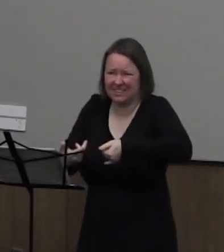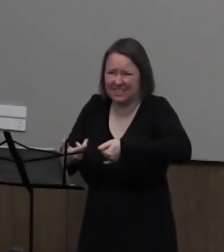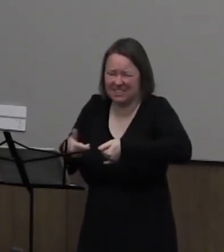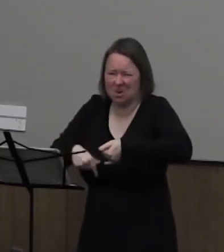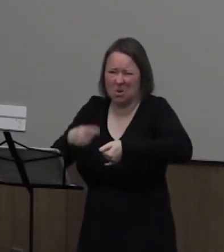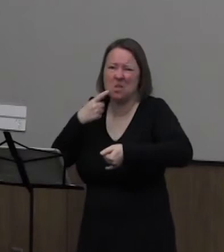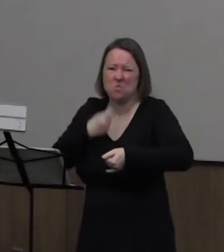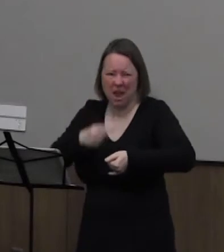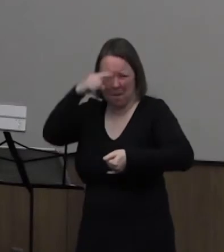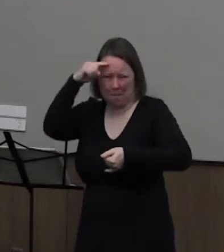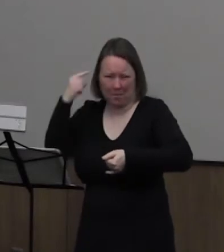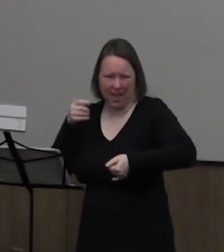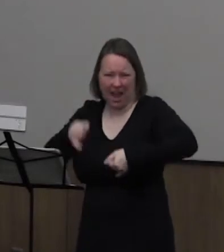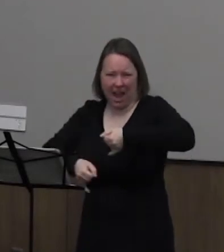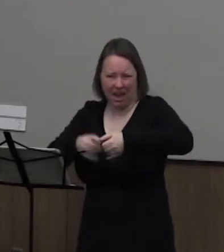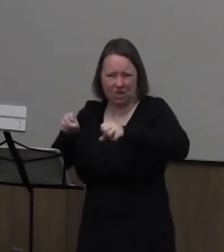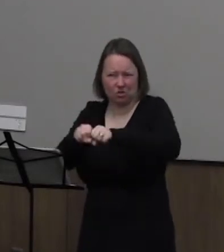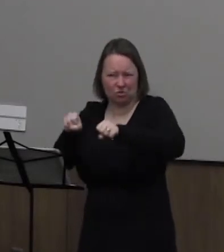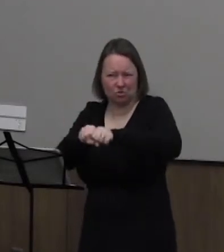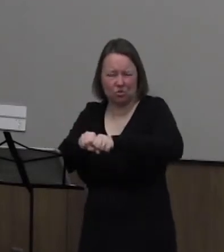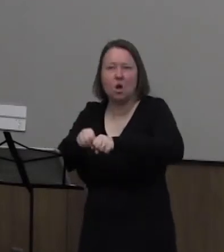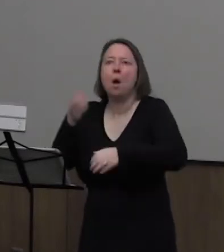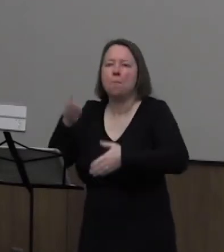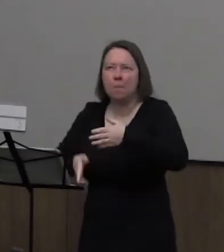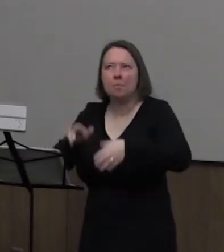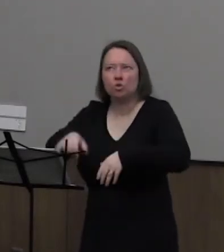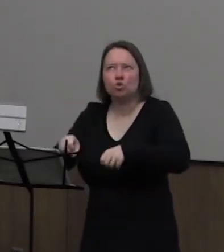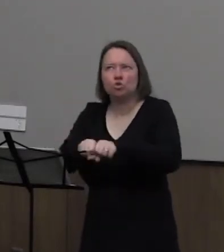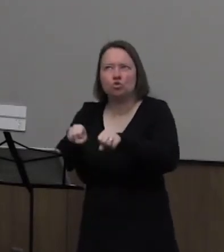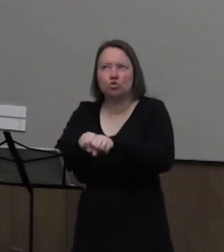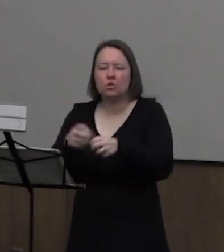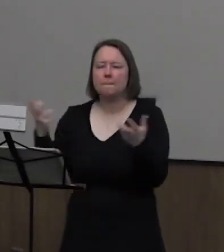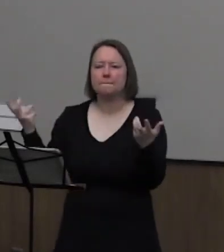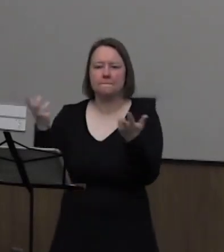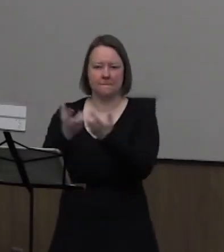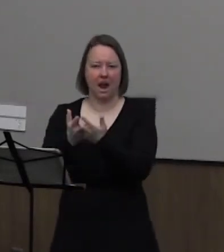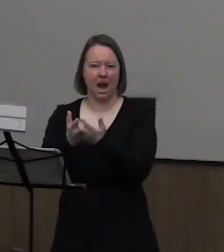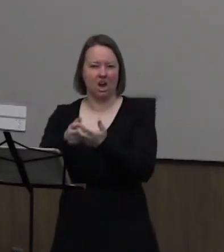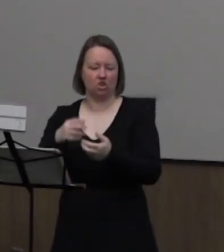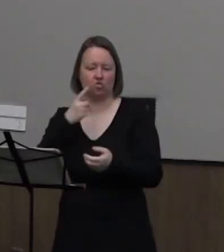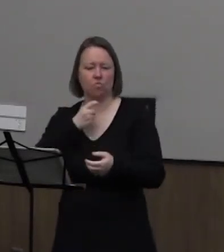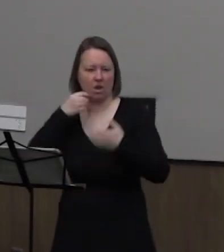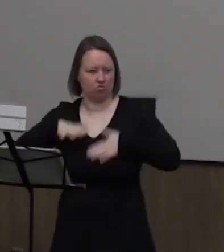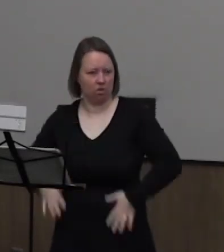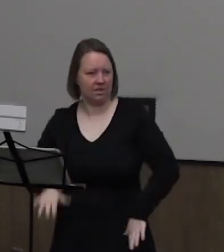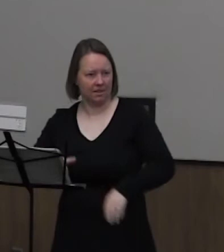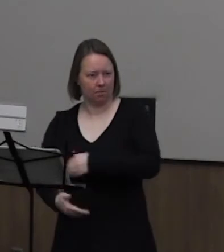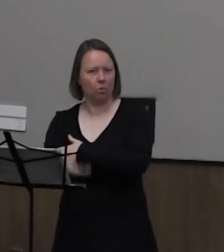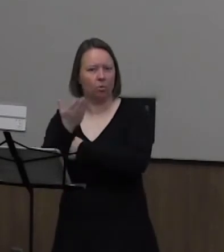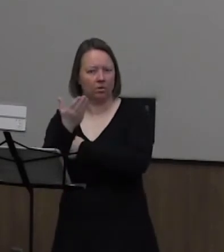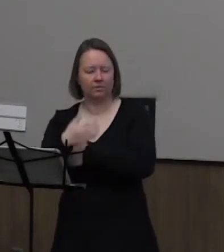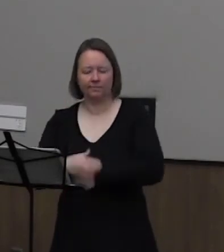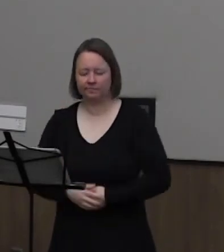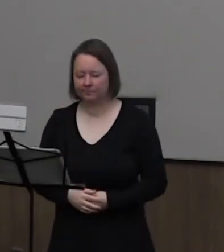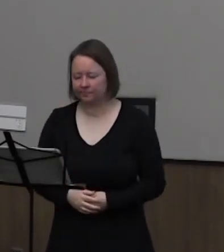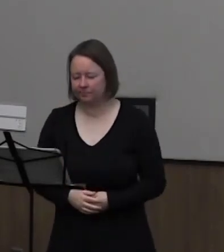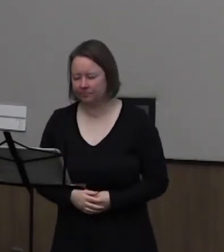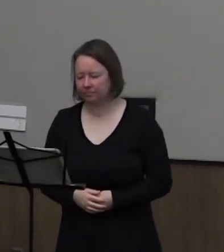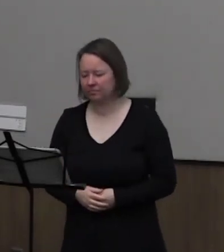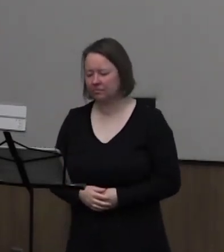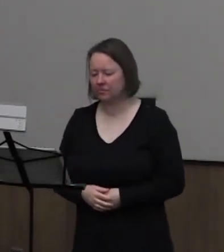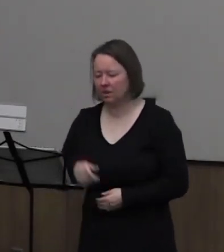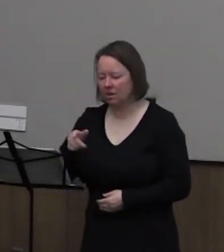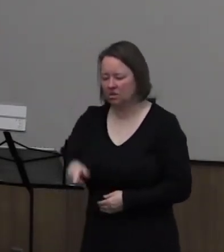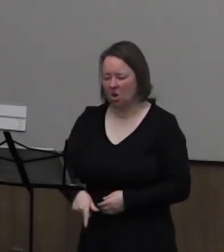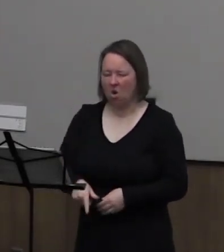to the red and black high-heeled shoes that she must have carefully matched to her dress that morning, when what